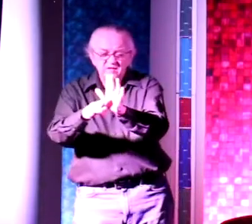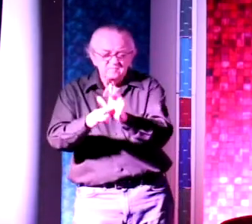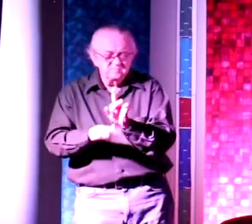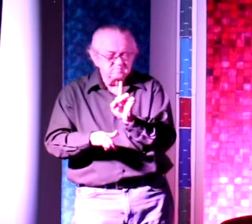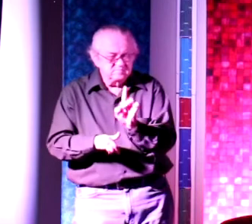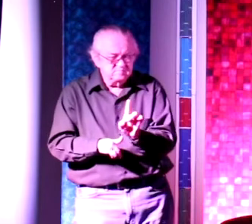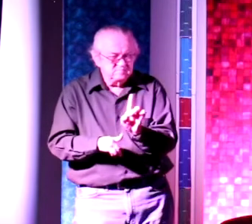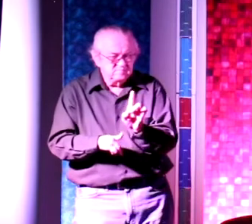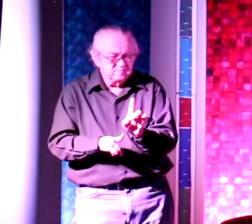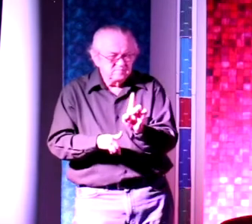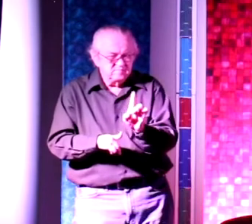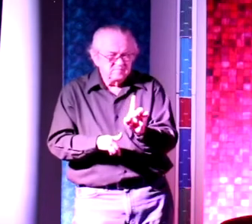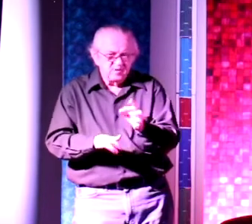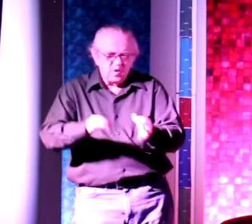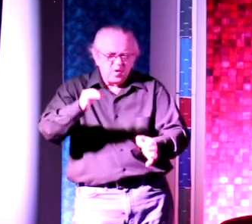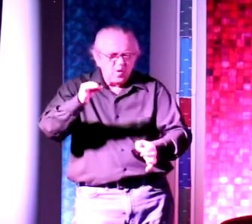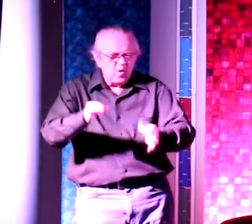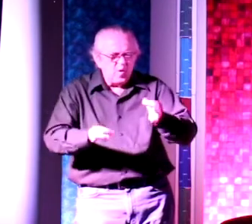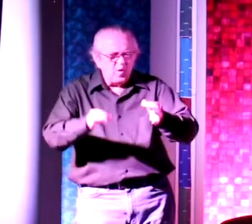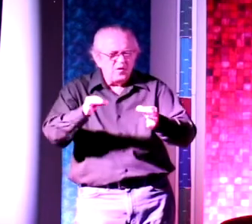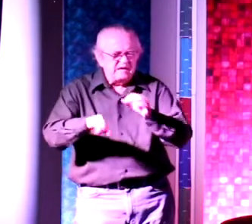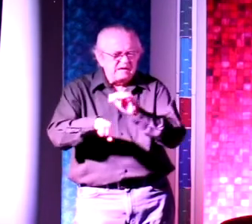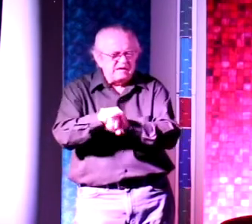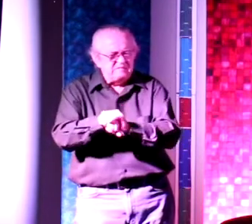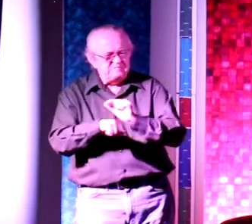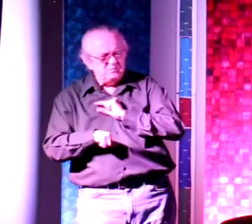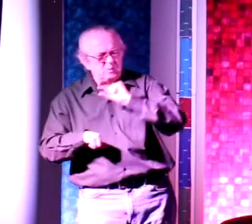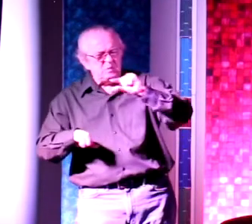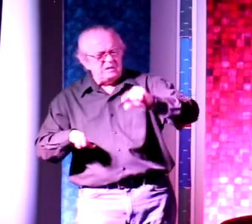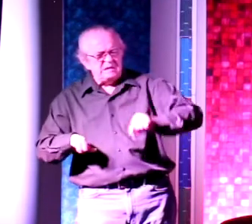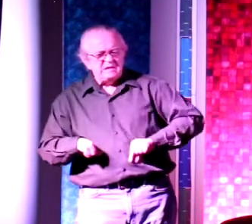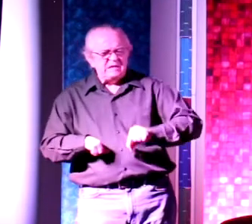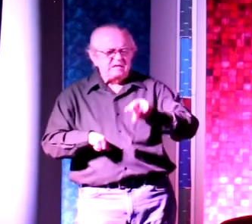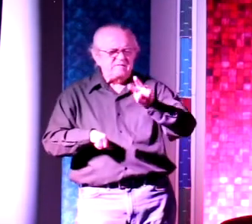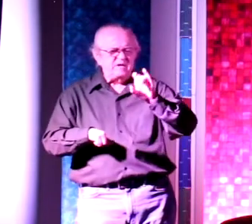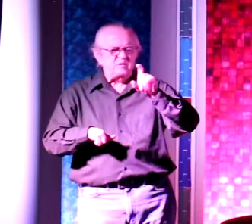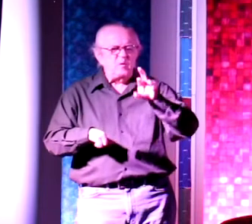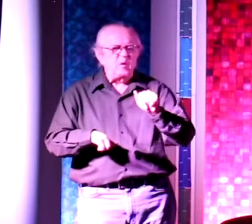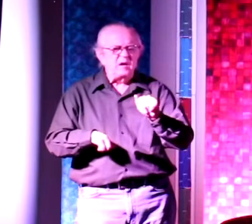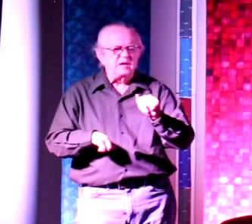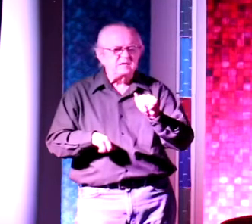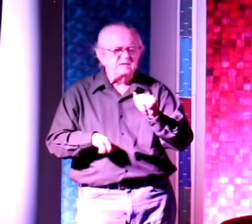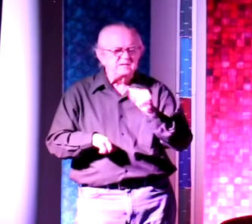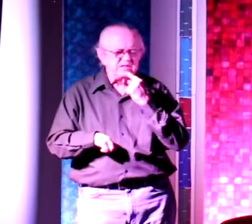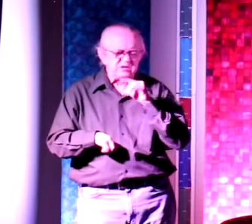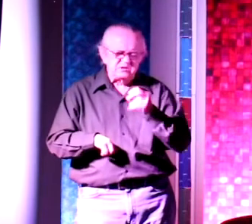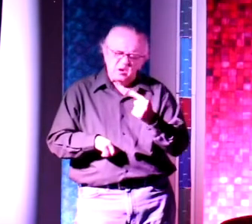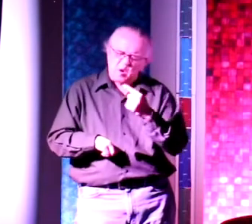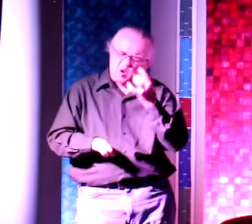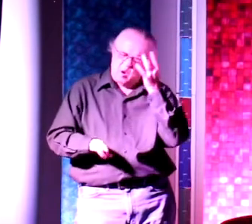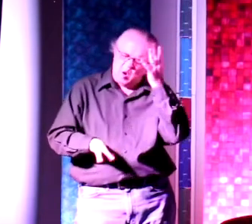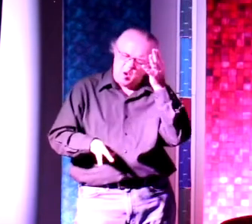representative from the court of England, the Queen of England at the time, Victoria. They said, John, we've got some ornery, awful horses